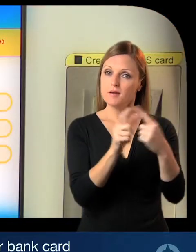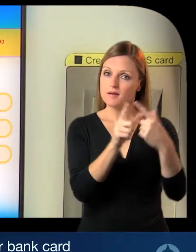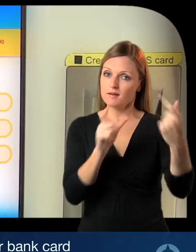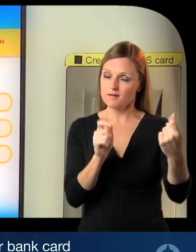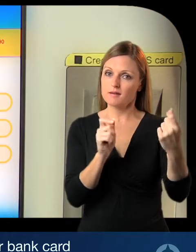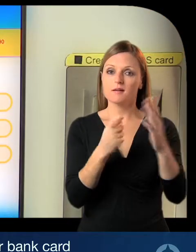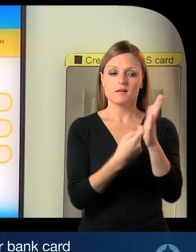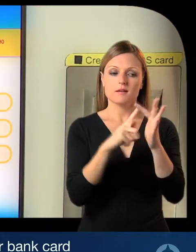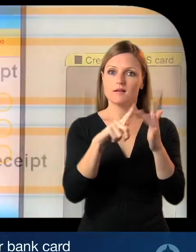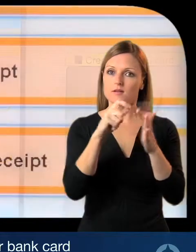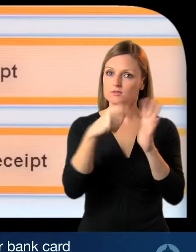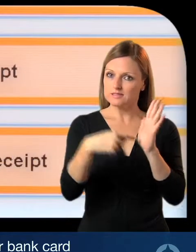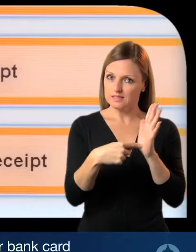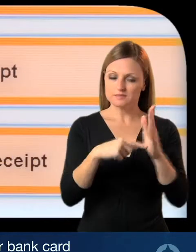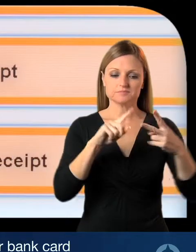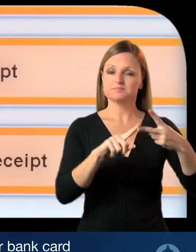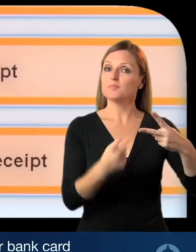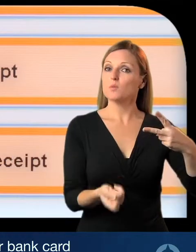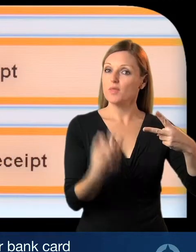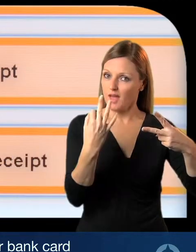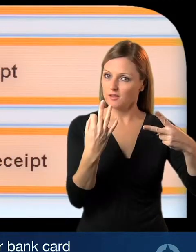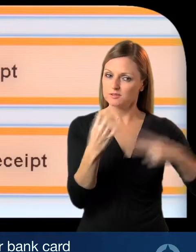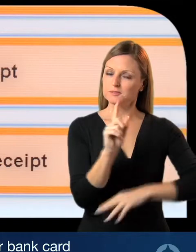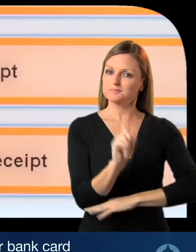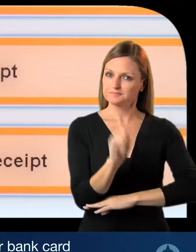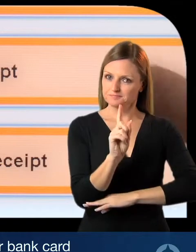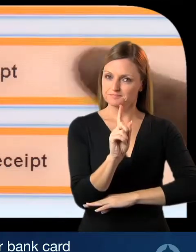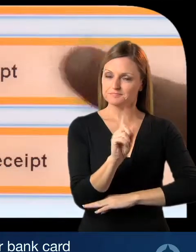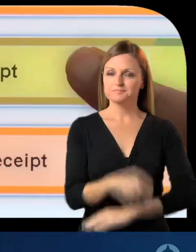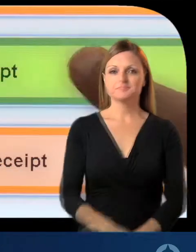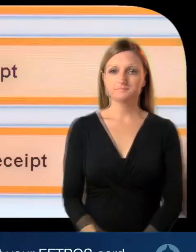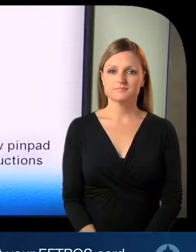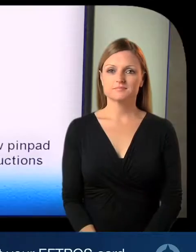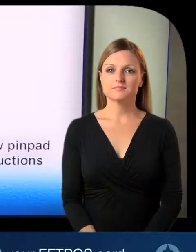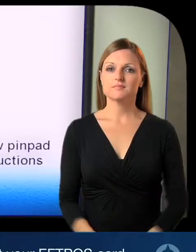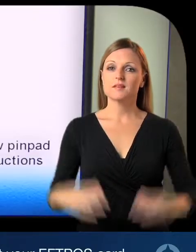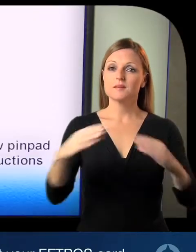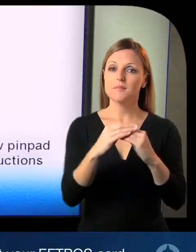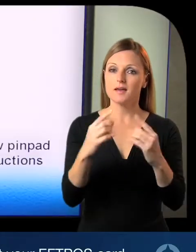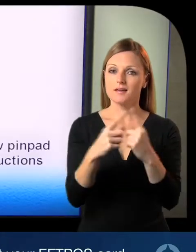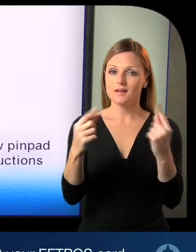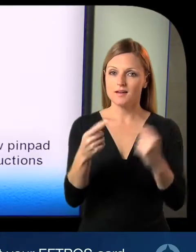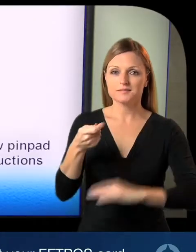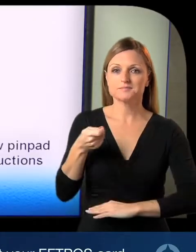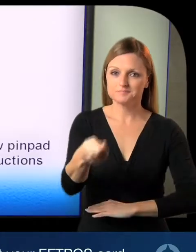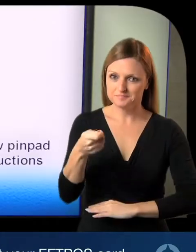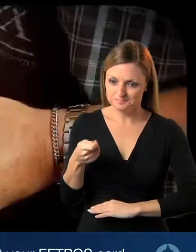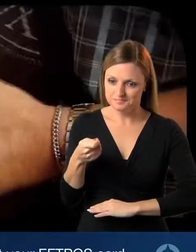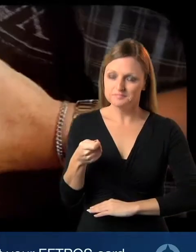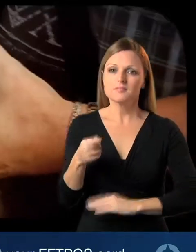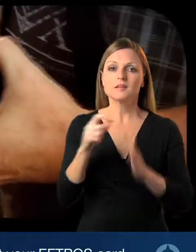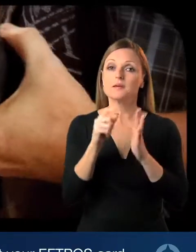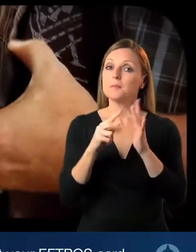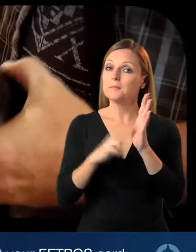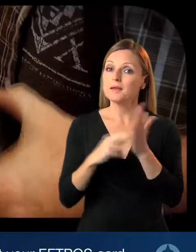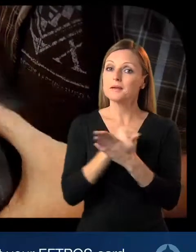select either bank card with receipt or bank card without a receipt when the screen prompts insert card